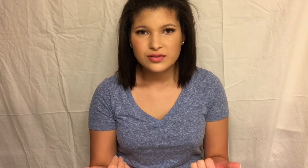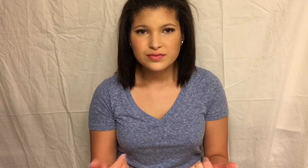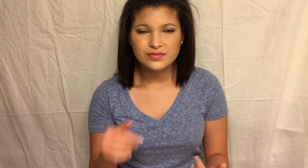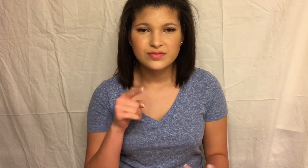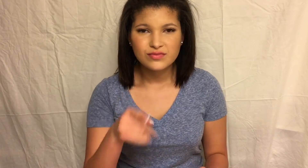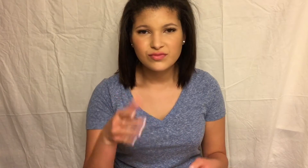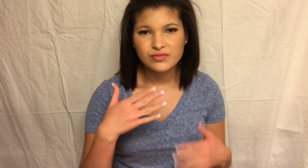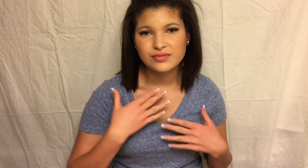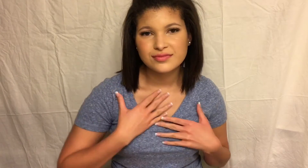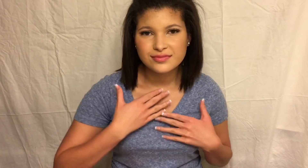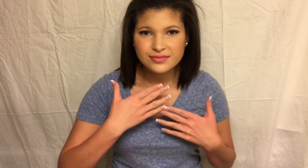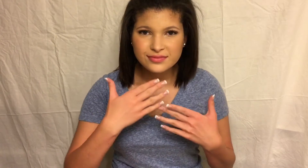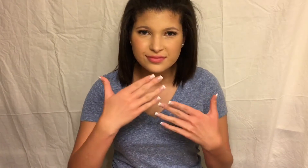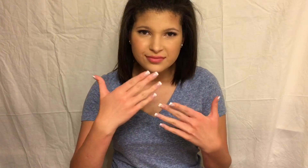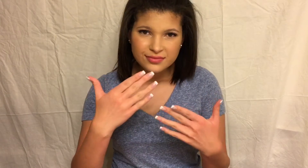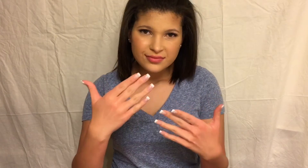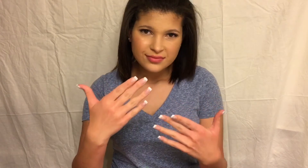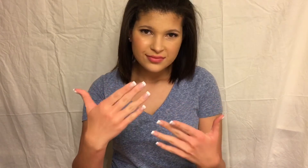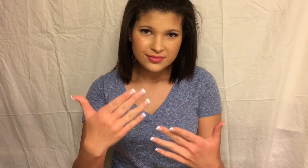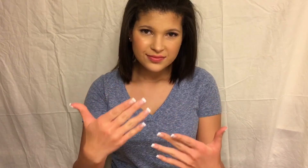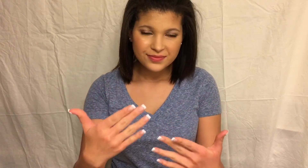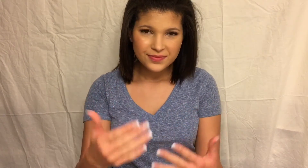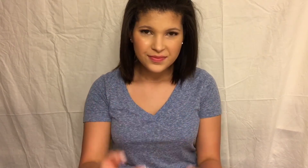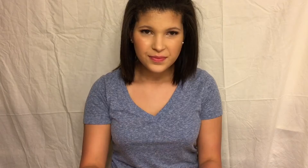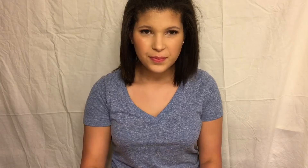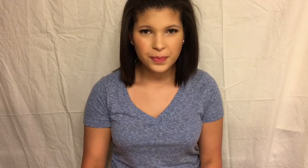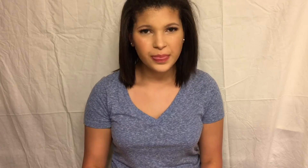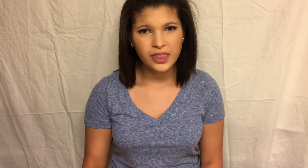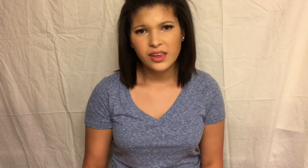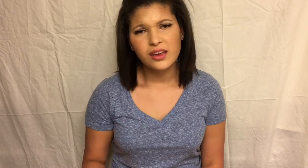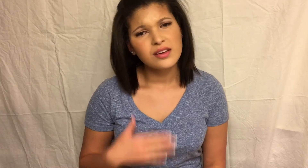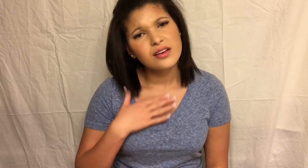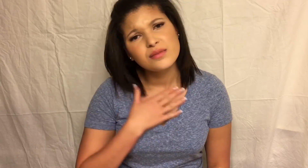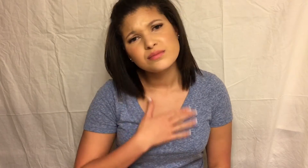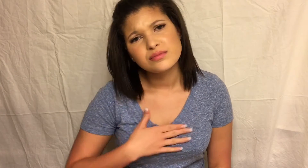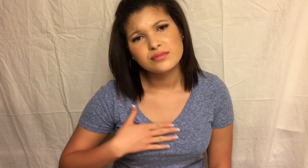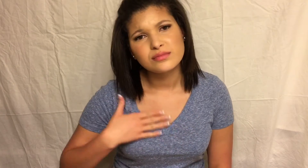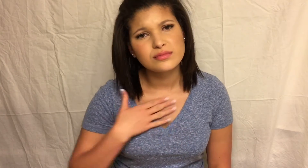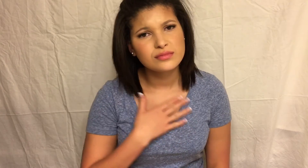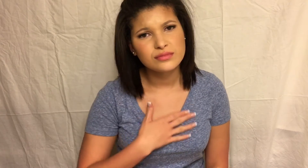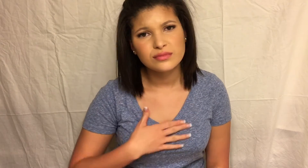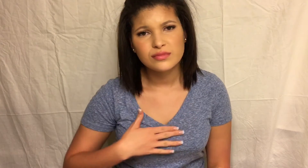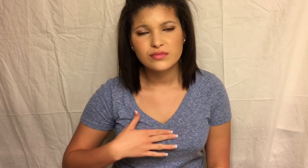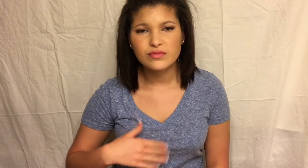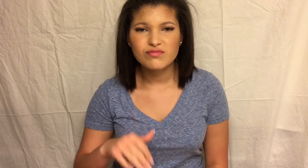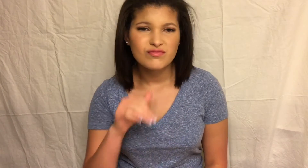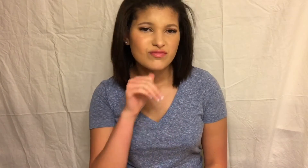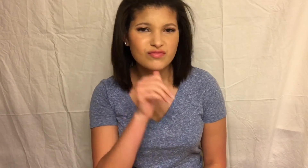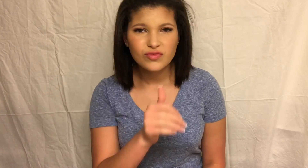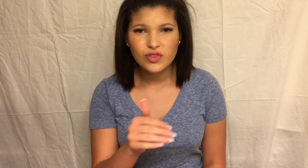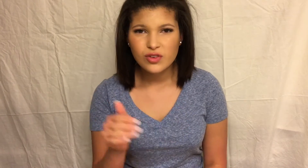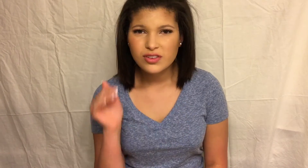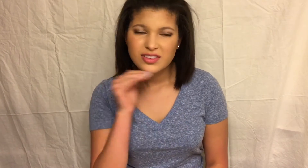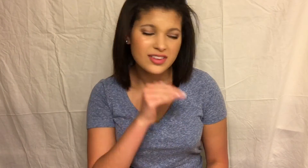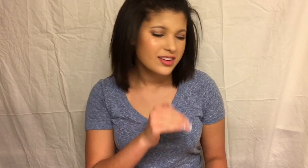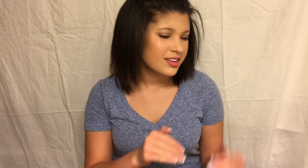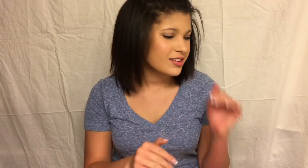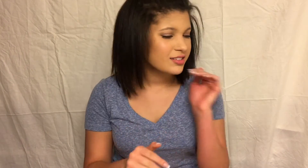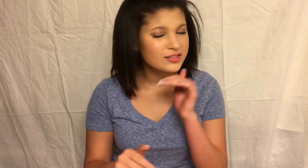you have some things to say It's not the time for darling